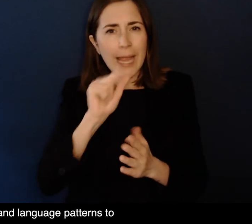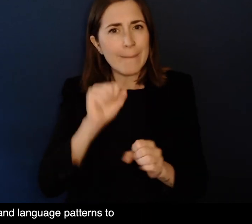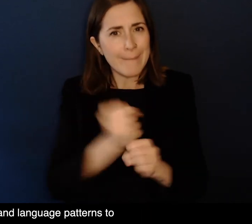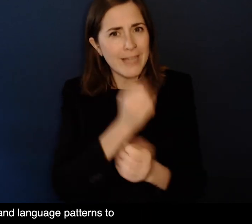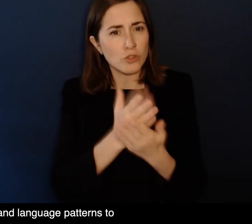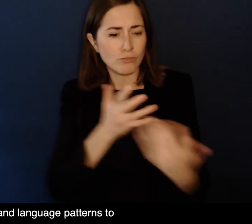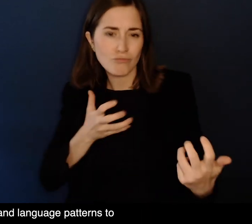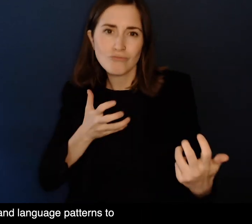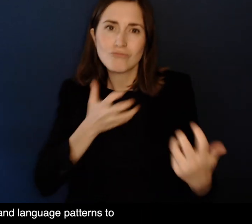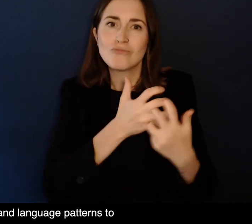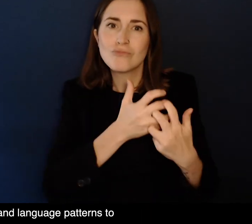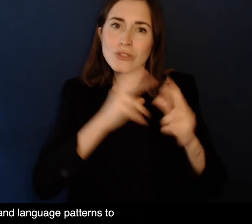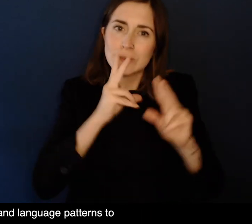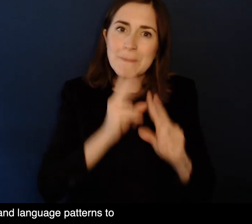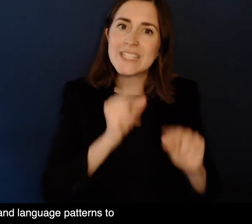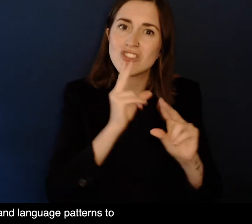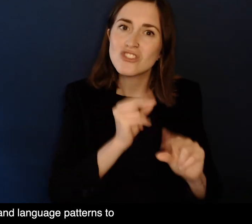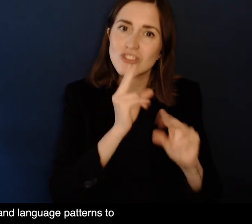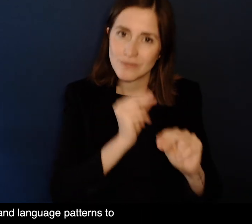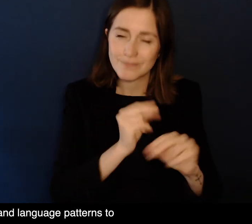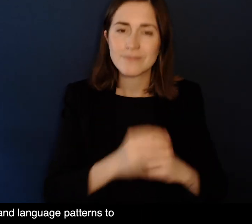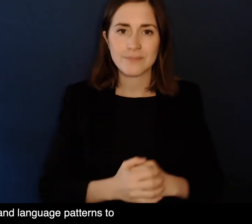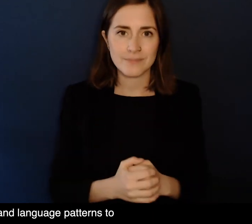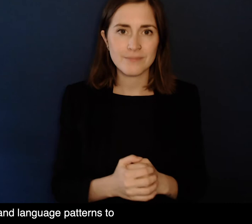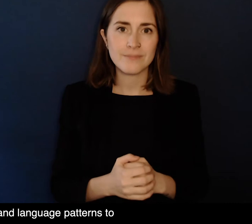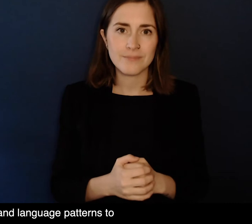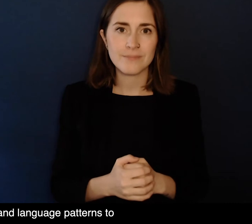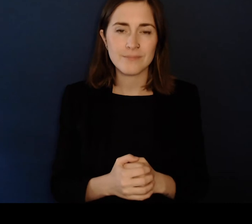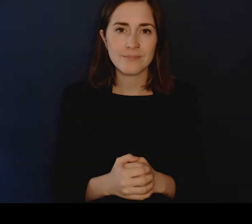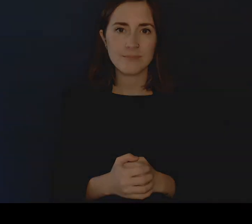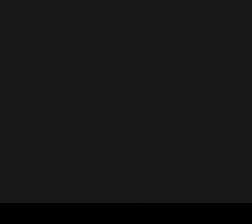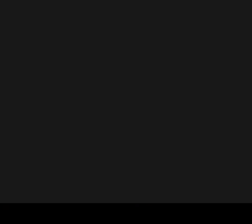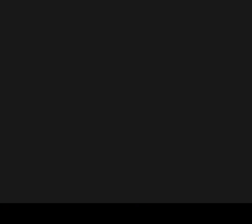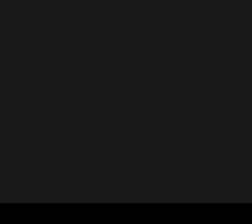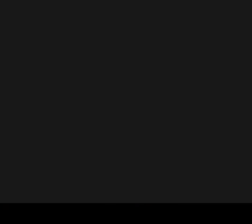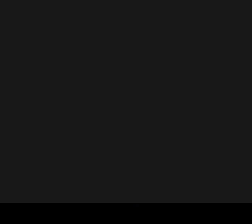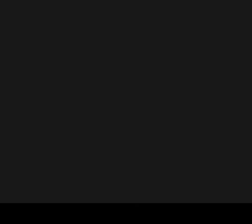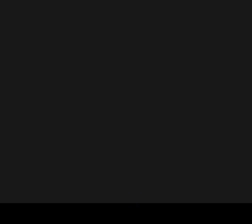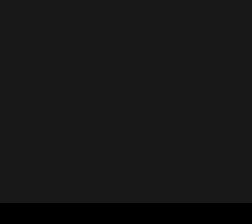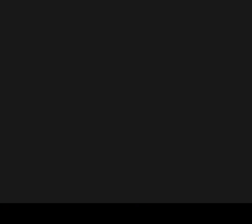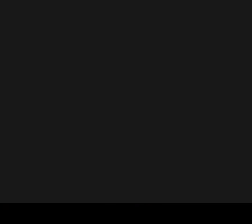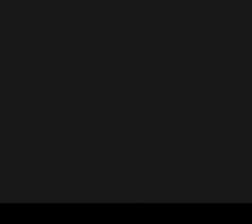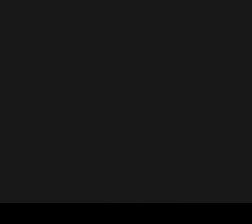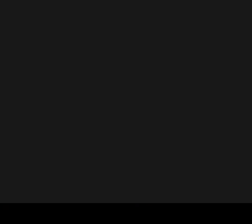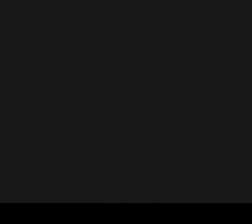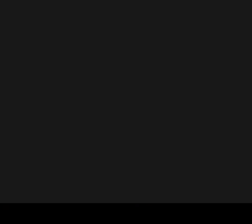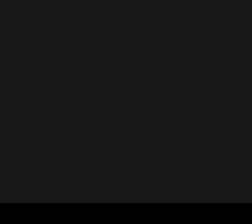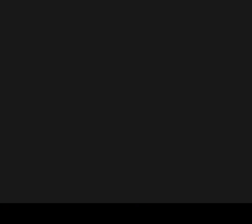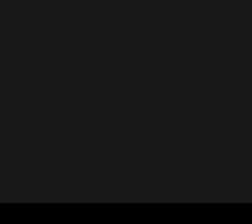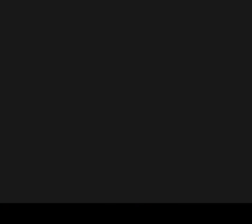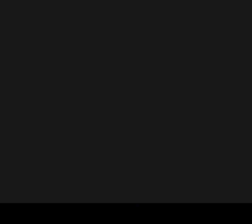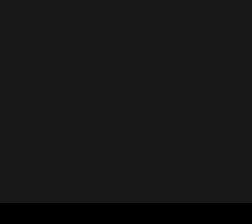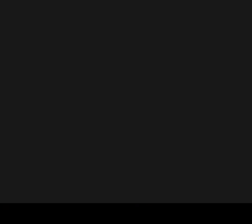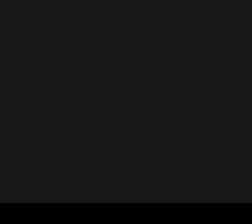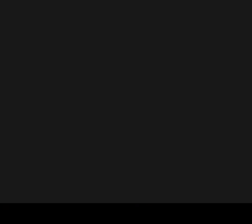speech and language patterns to optimise communication using speech. The woman fades off screen and the title, Speech, appears on